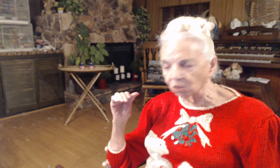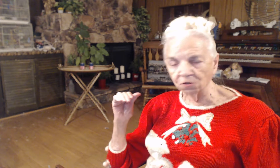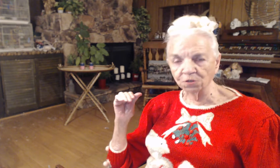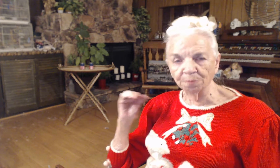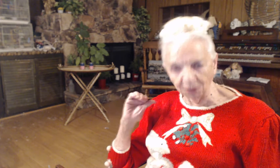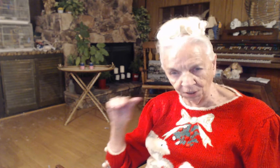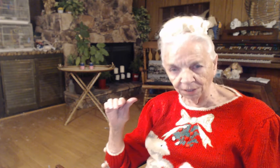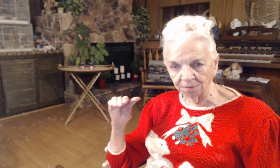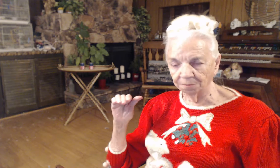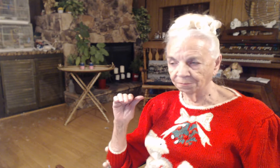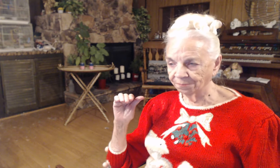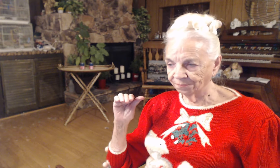period.